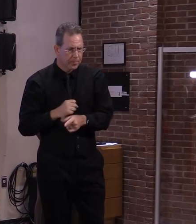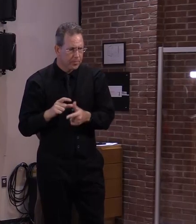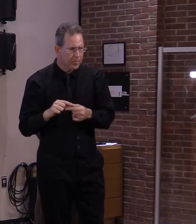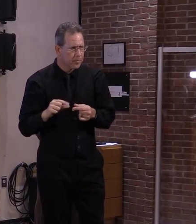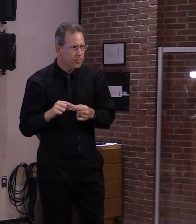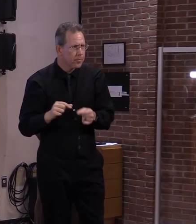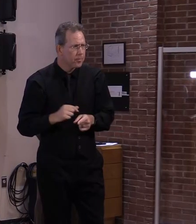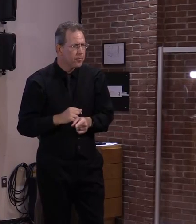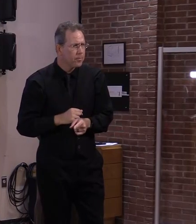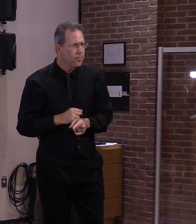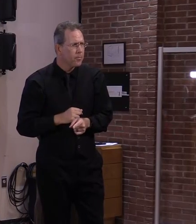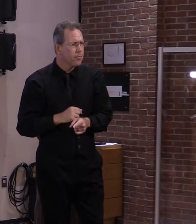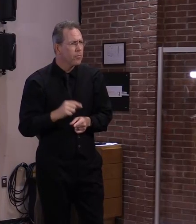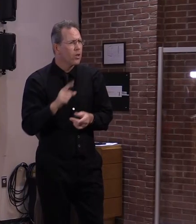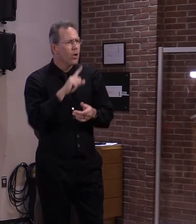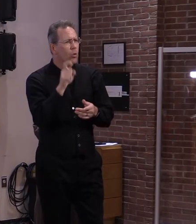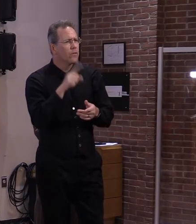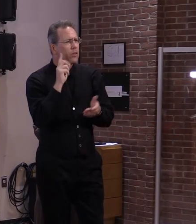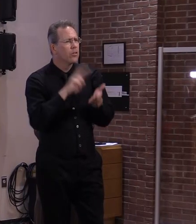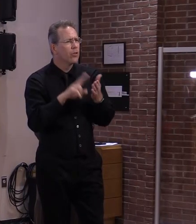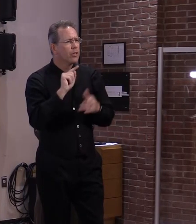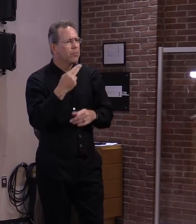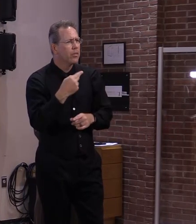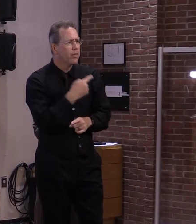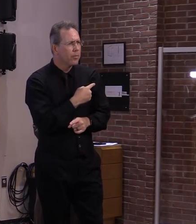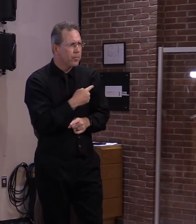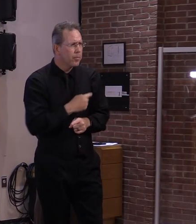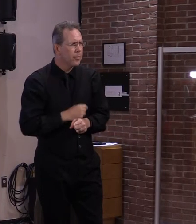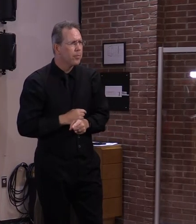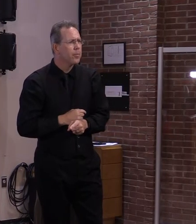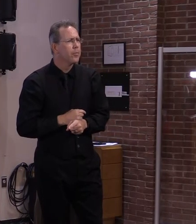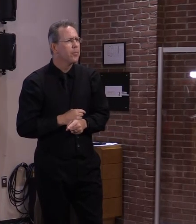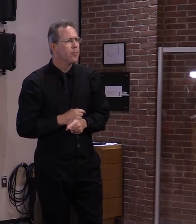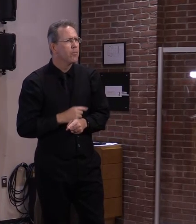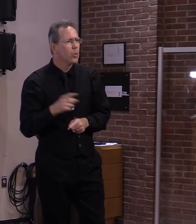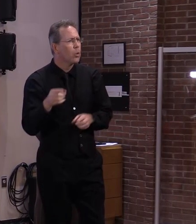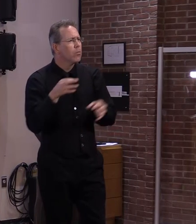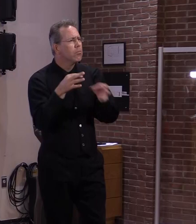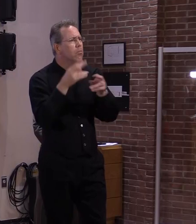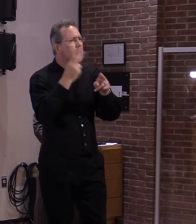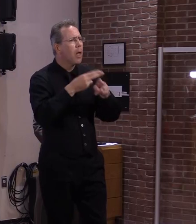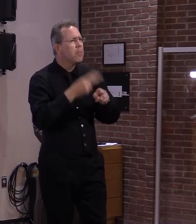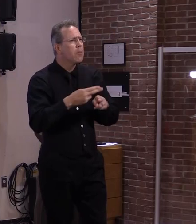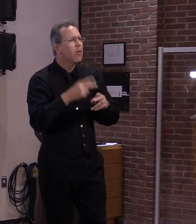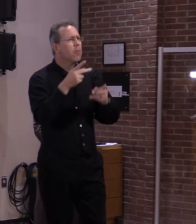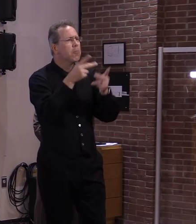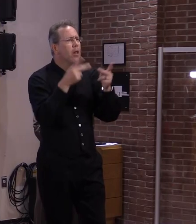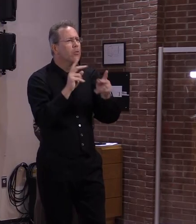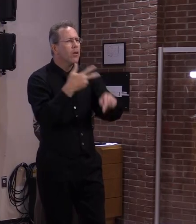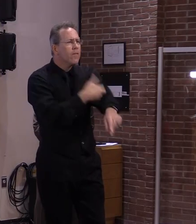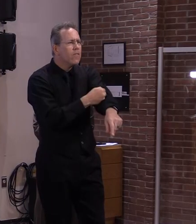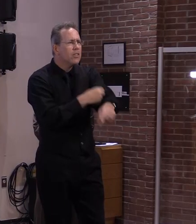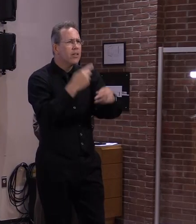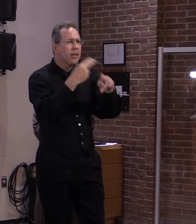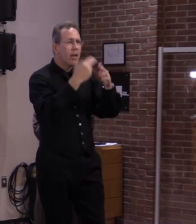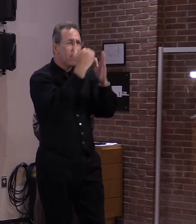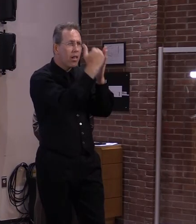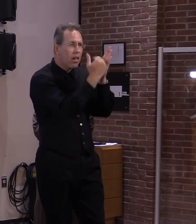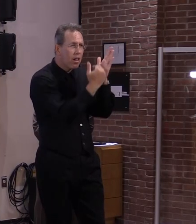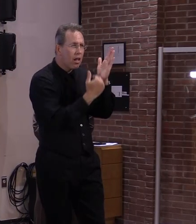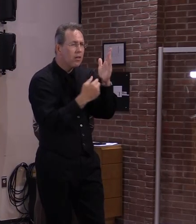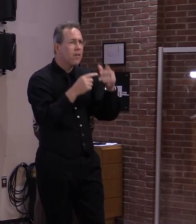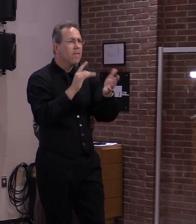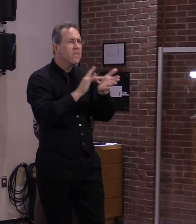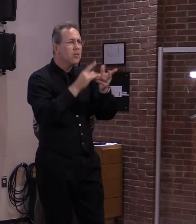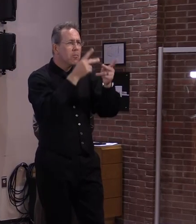pharmacies but also where vaccination clinics and opportunities will be held are any of them uh providing